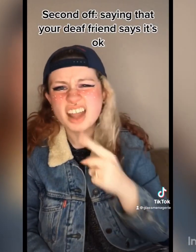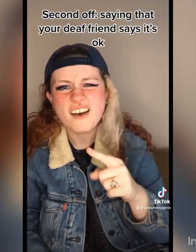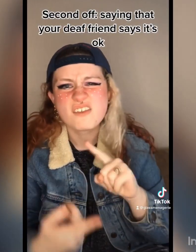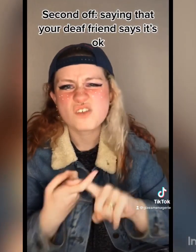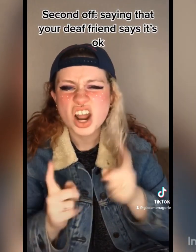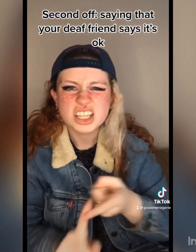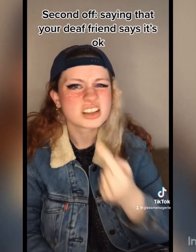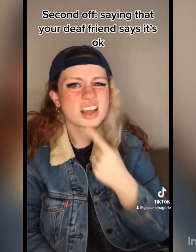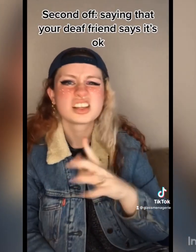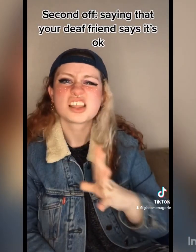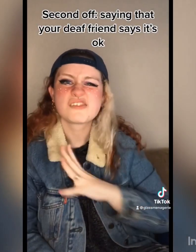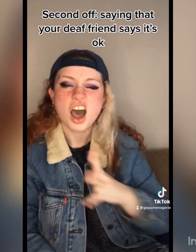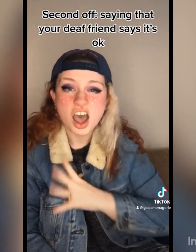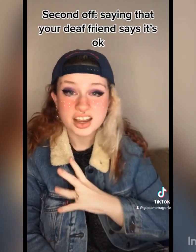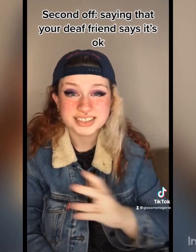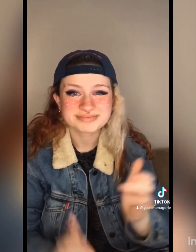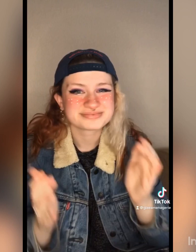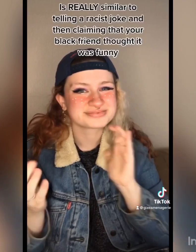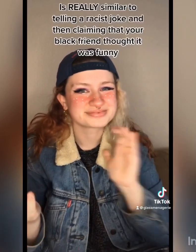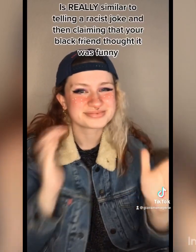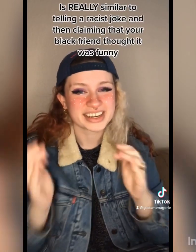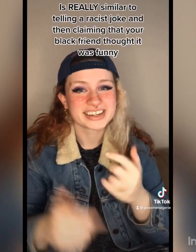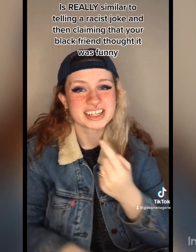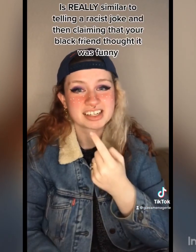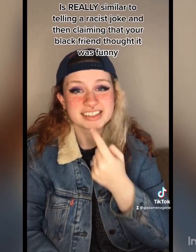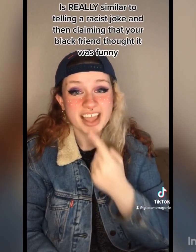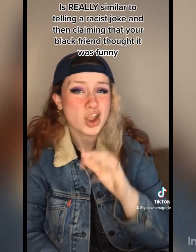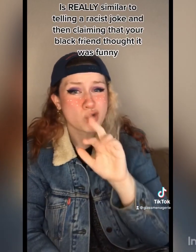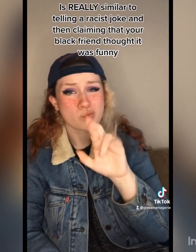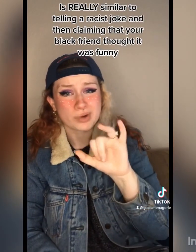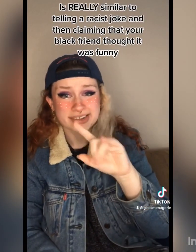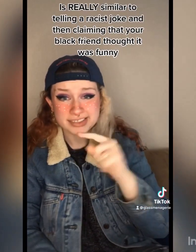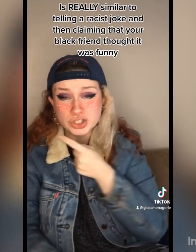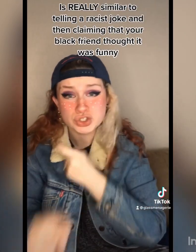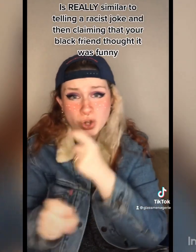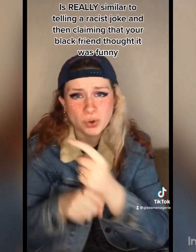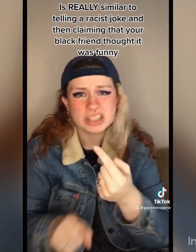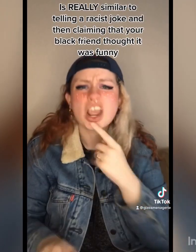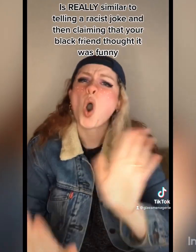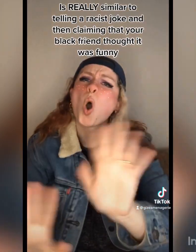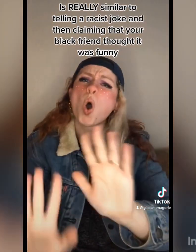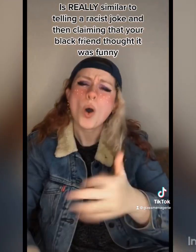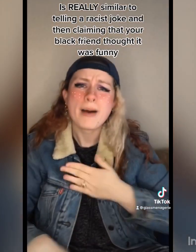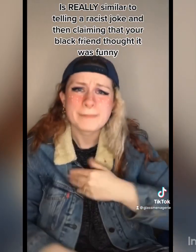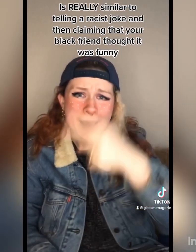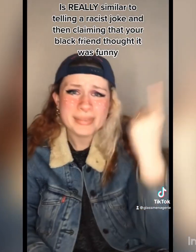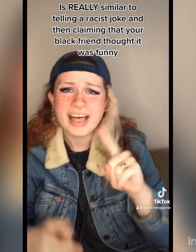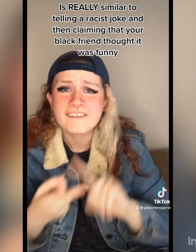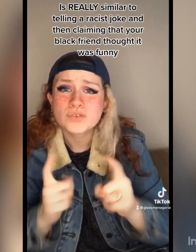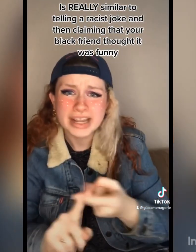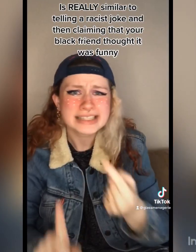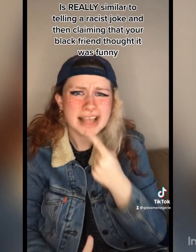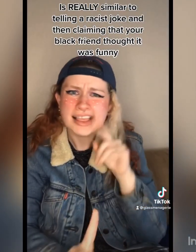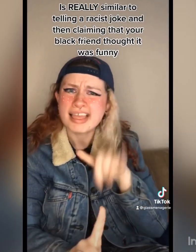Deaf friend said that it was okay is really similar to telling a racist joke, and then claiming that your black friend thought it was funny.